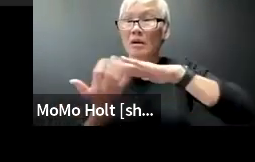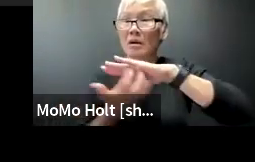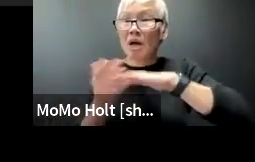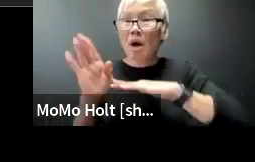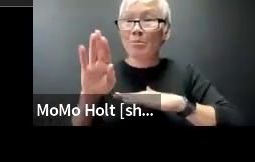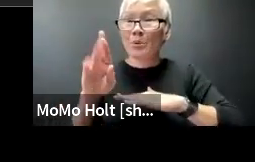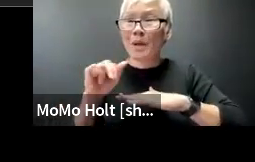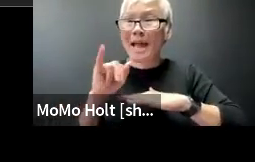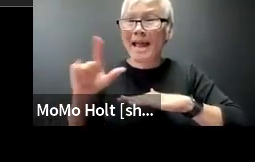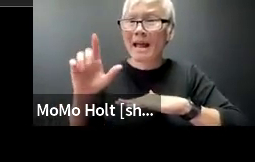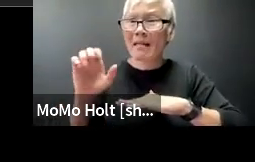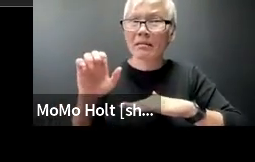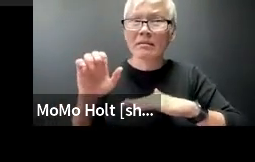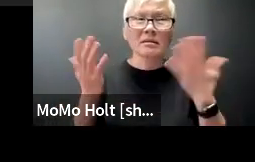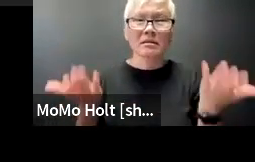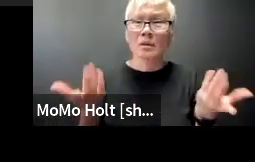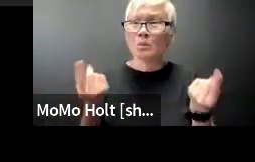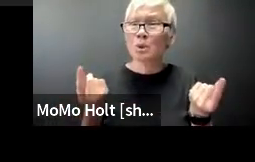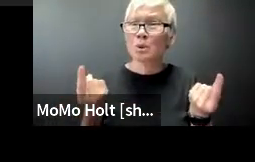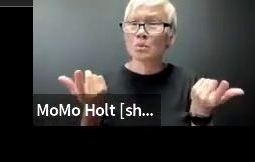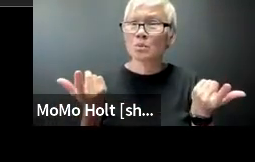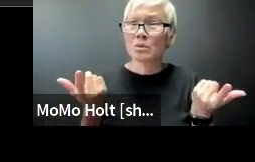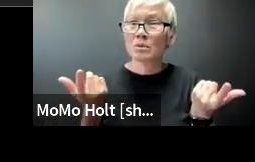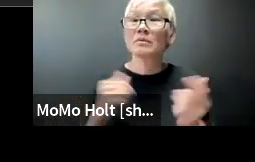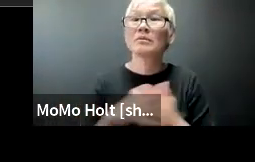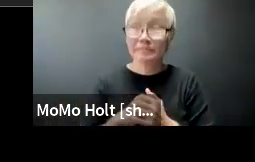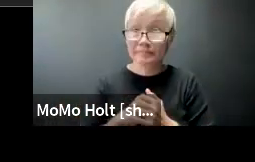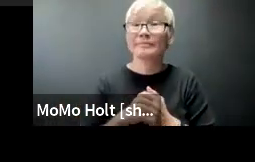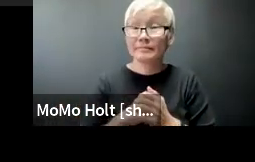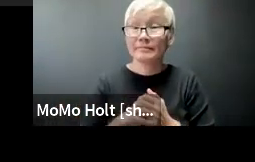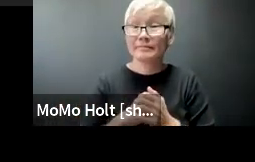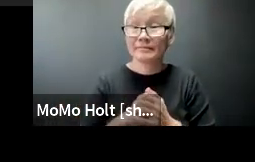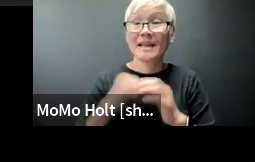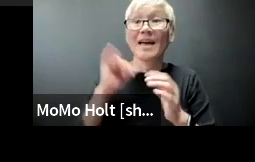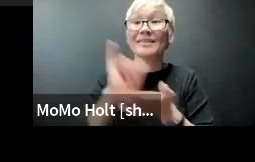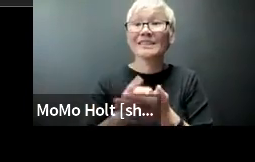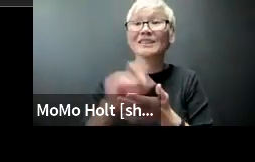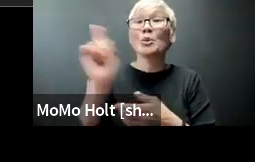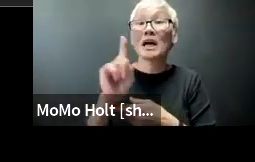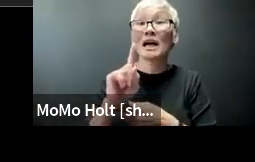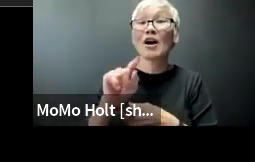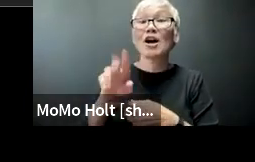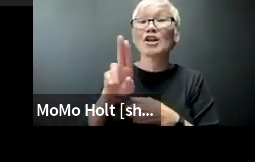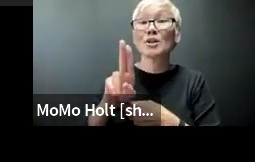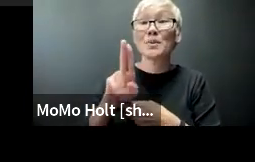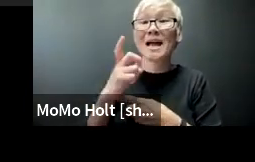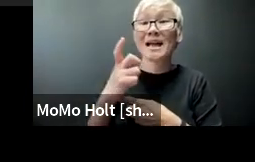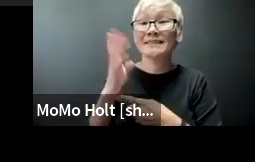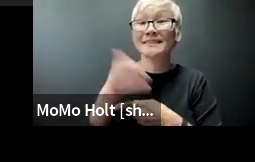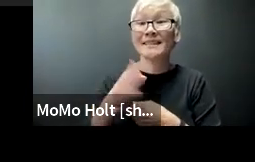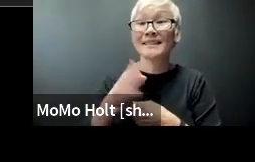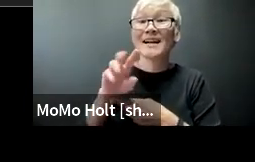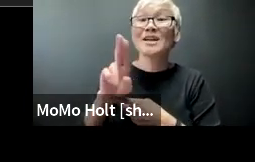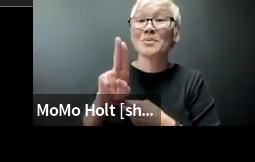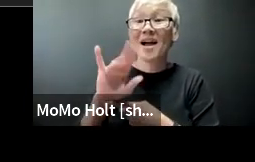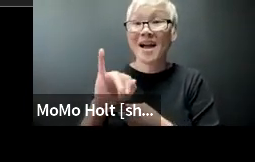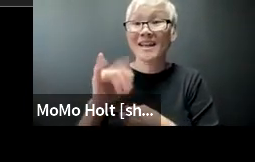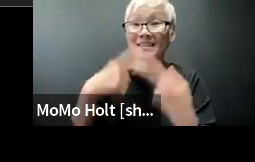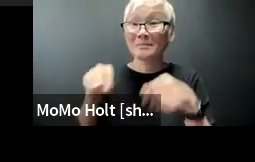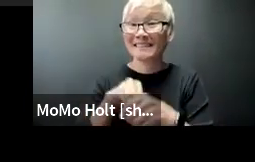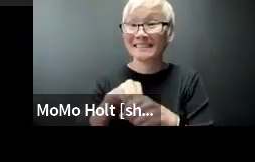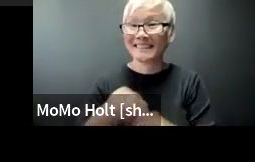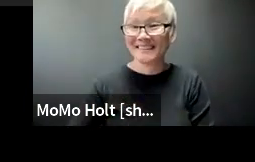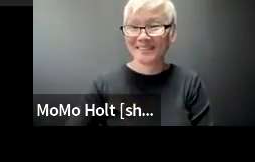should be something very easy to change it to different colors, different contrasts.